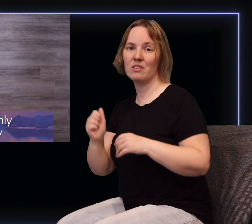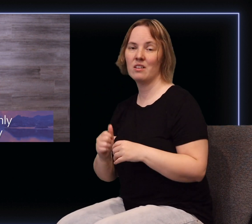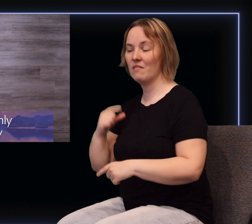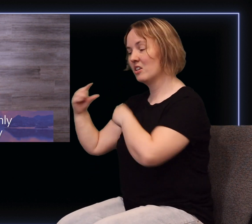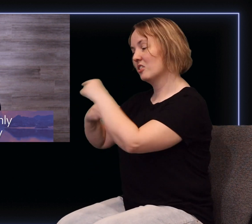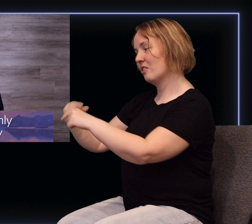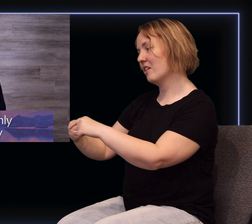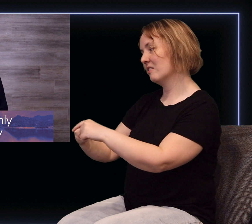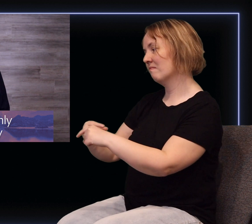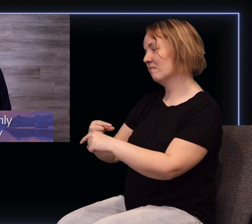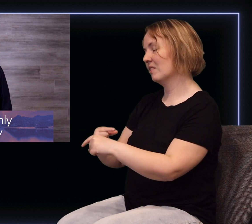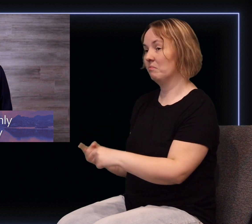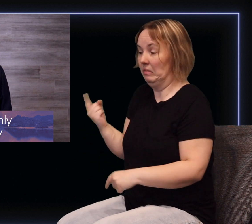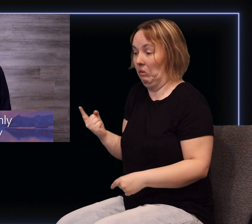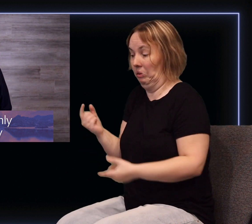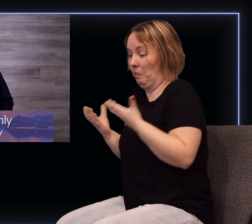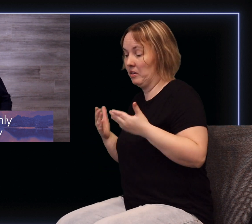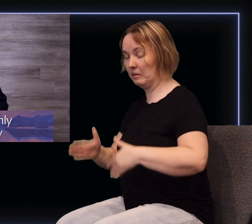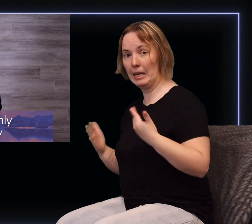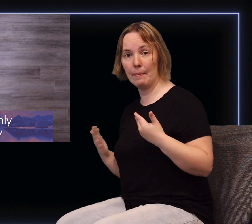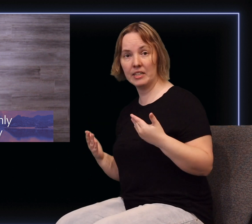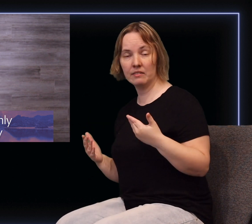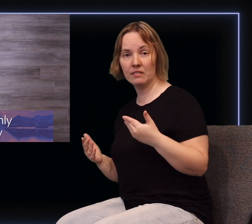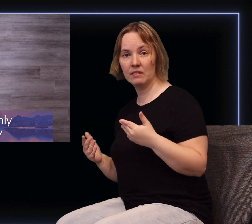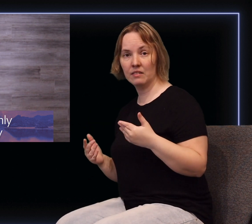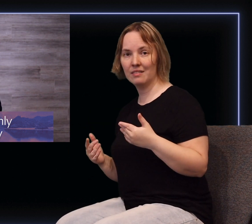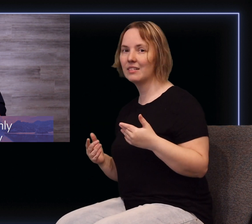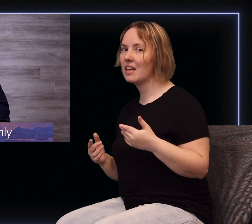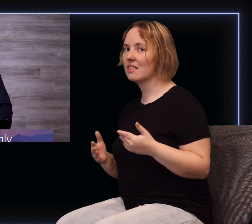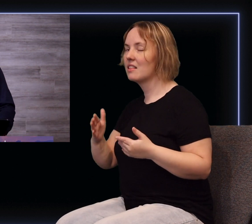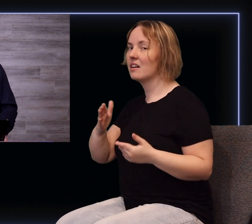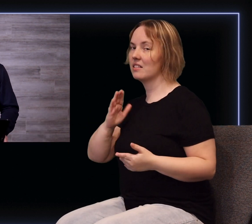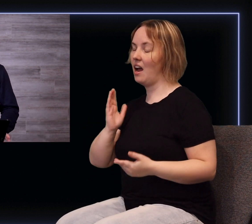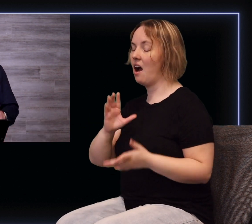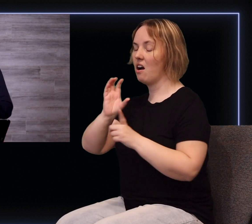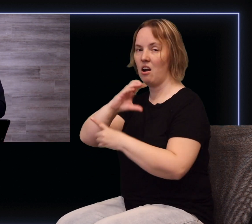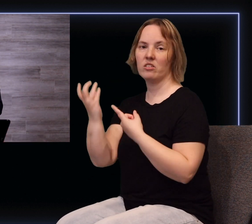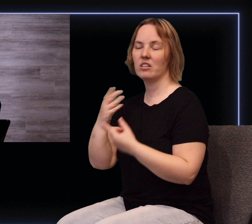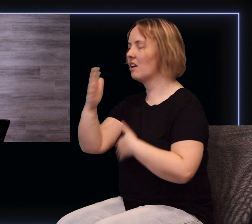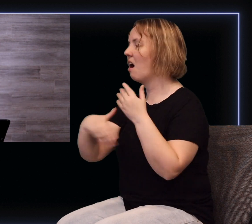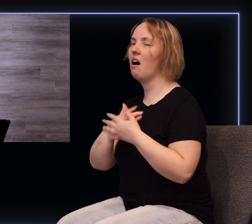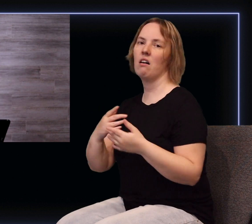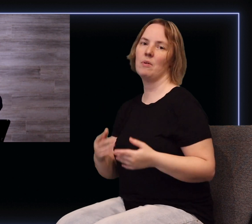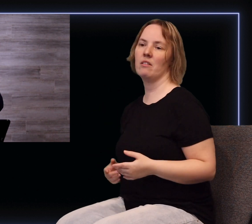only seek to be happy. That very much is our culture today. It's all about momentary happiness a new